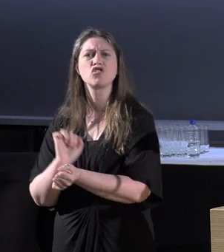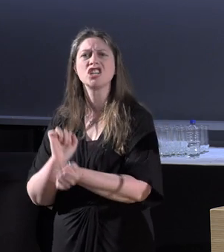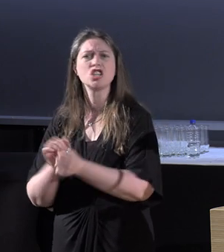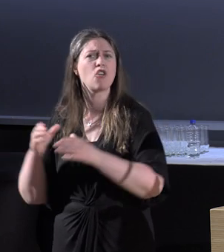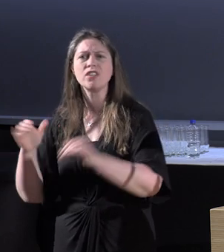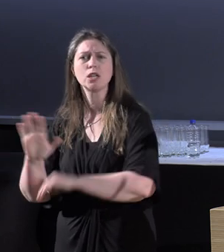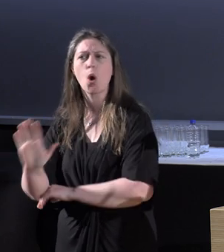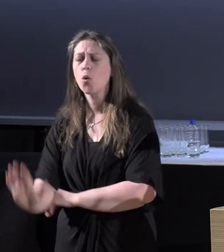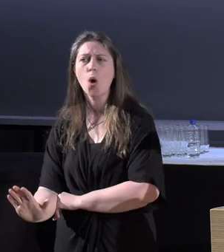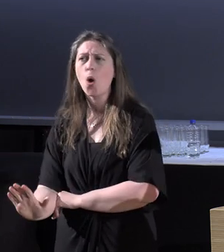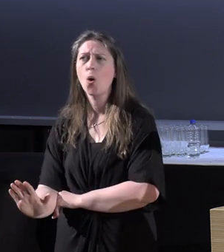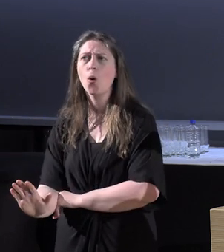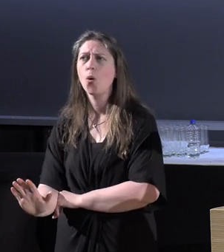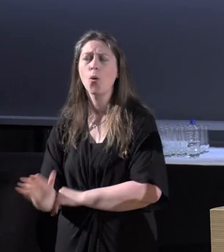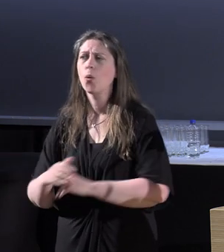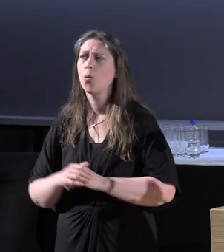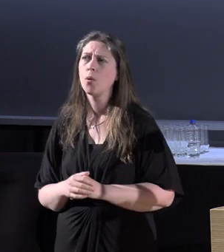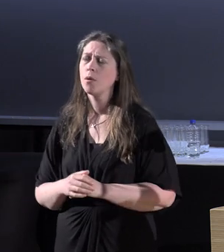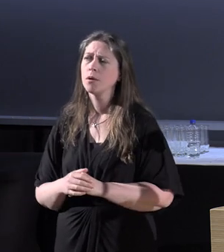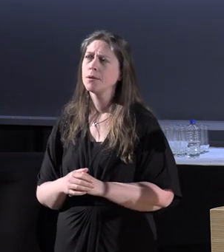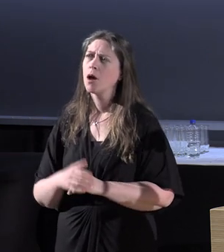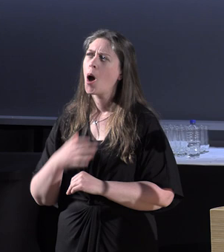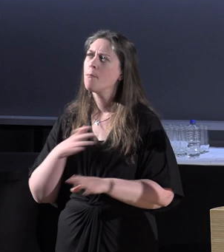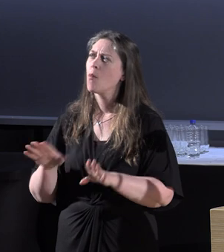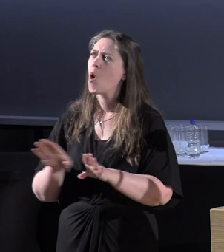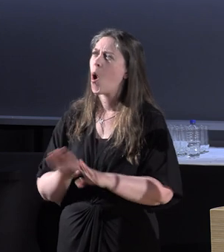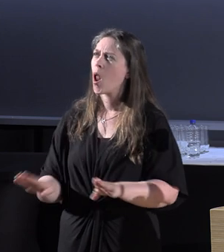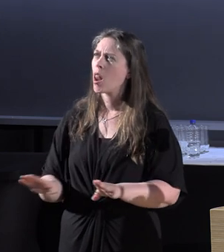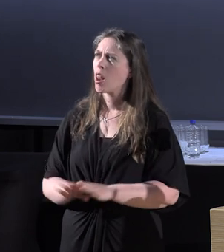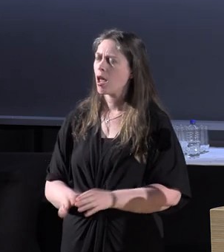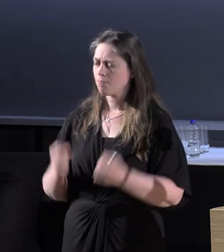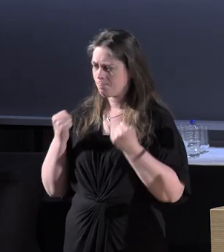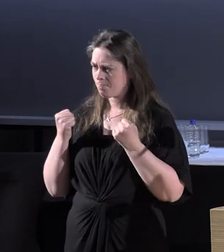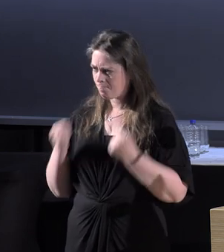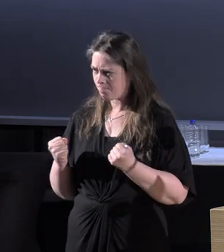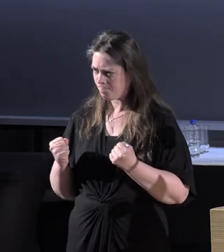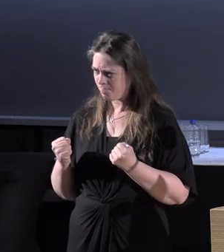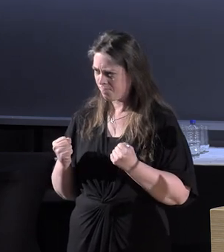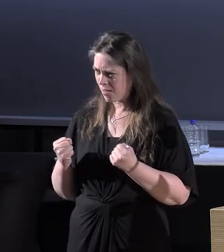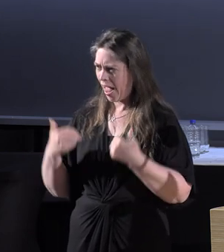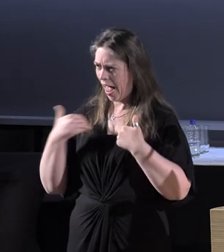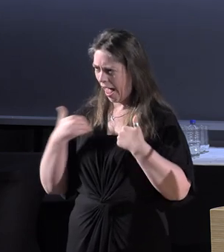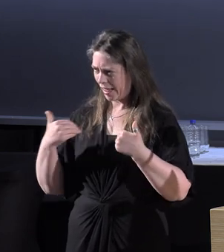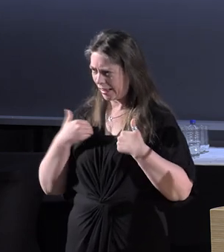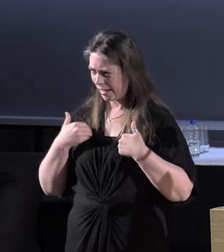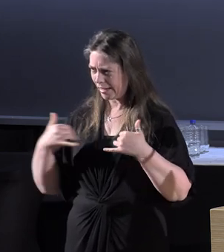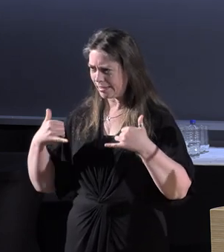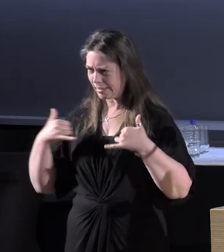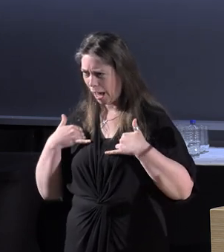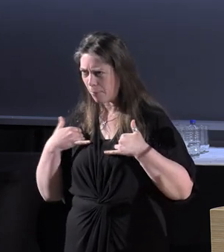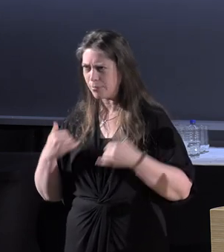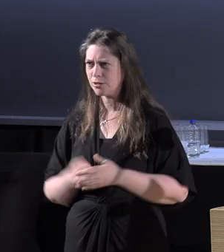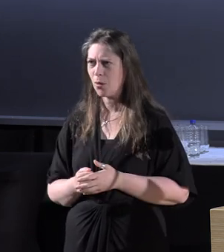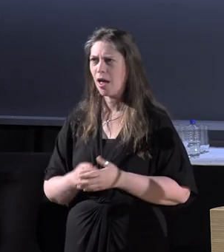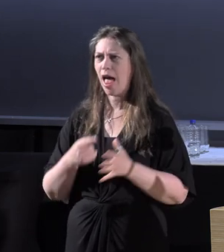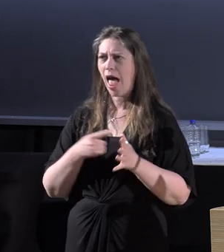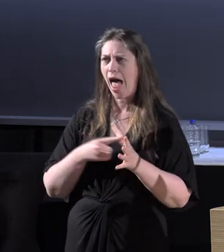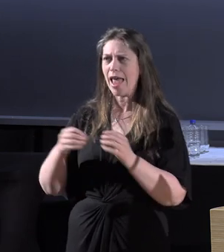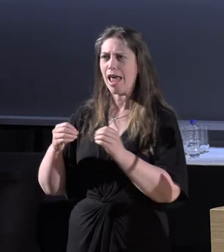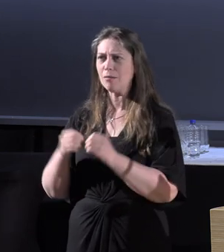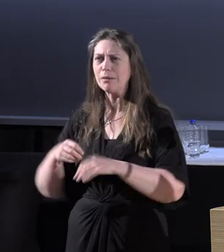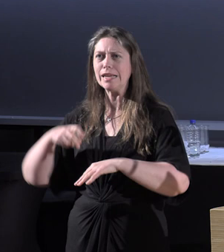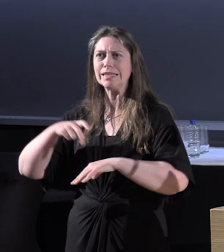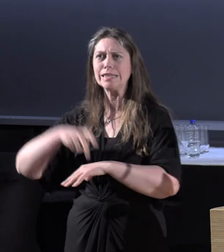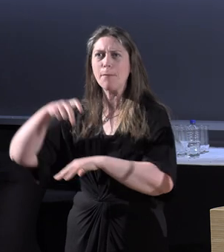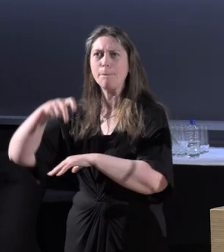It was more like a stoic athletics camp. So I did A and B skips and all those sorts of